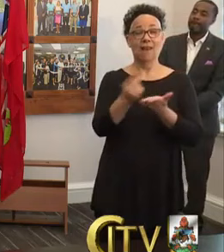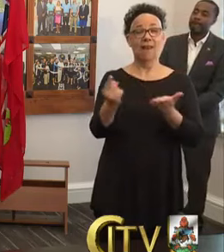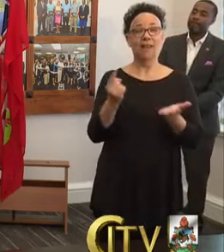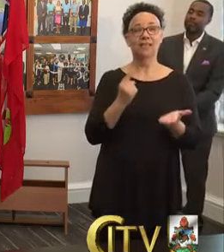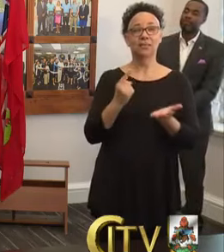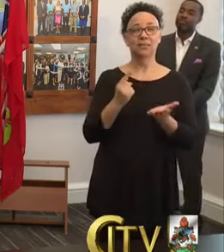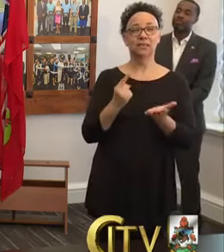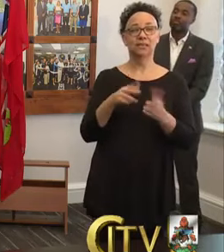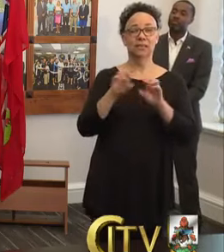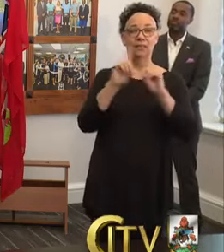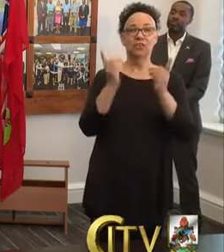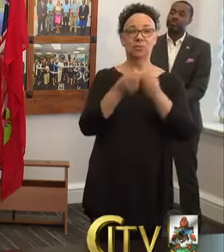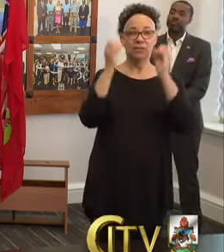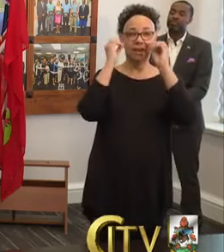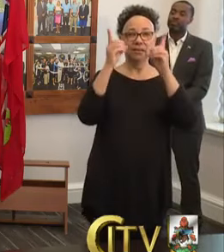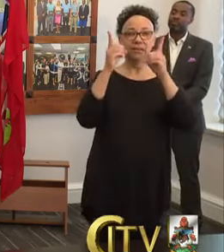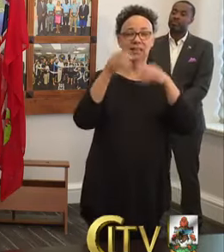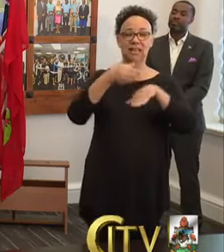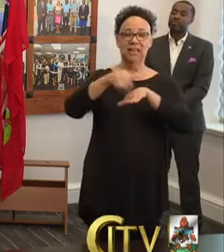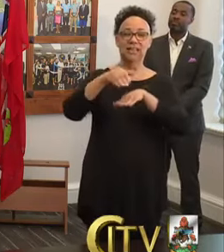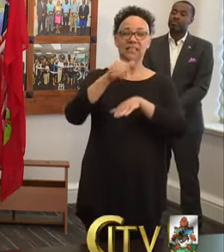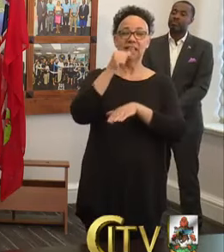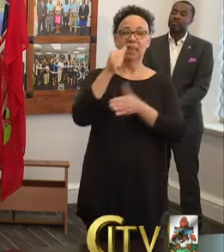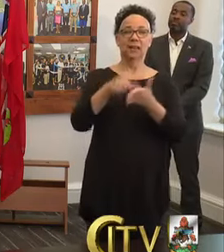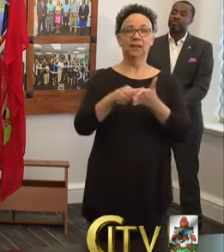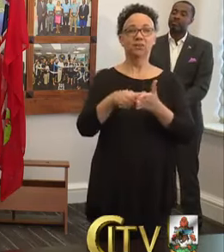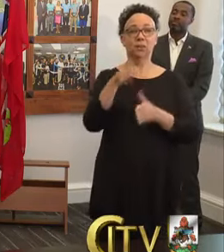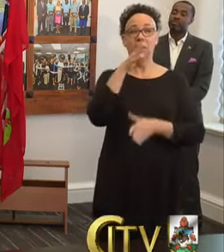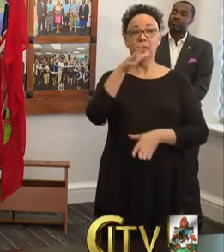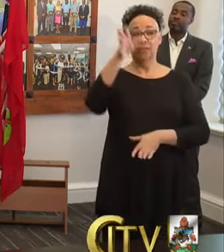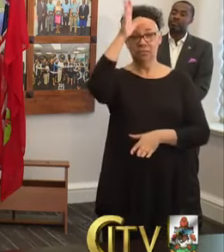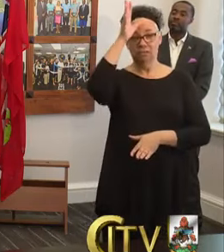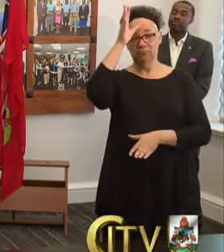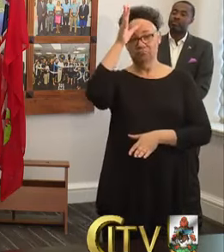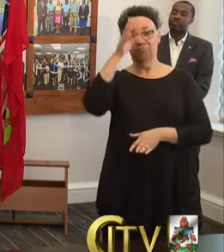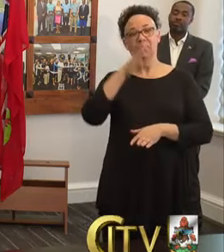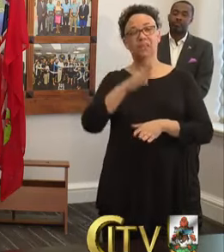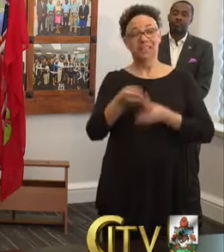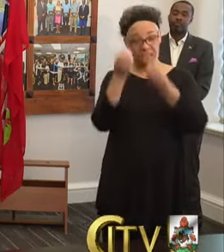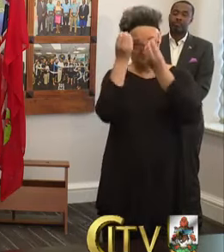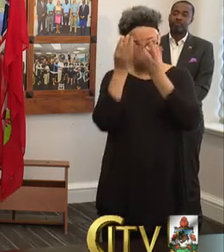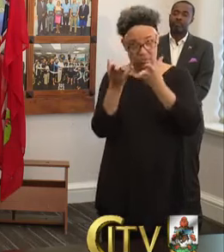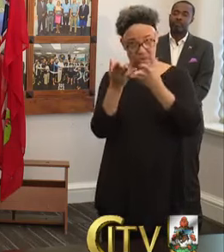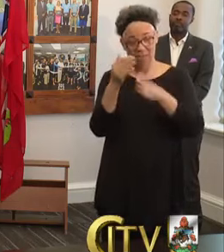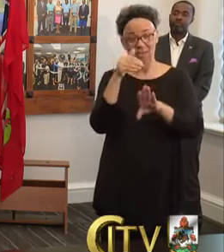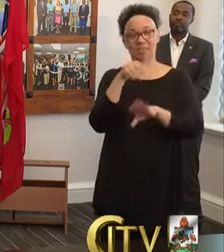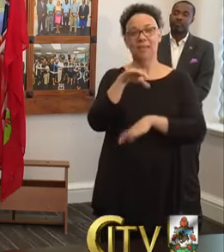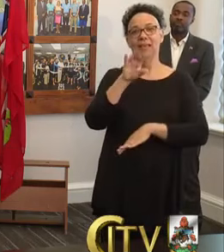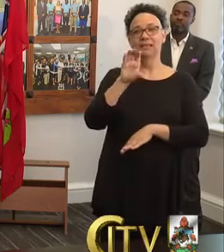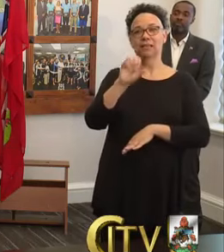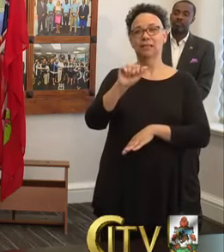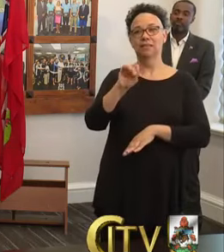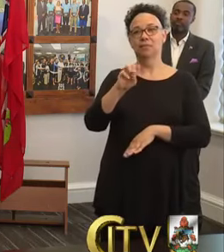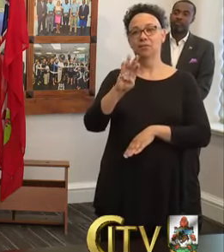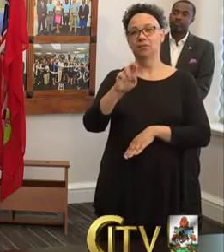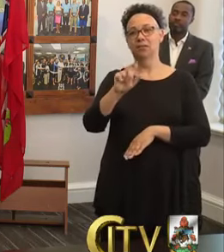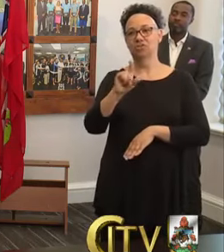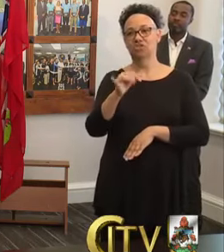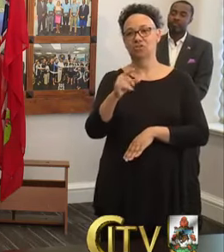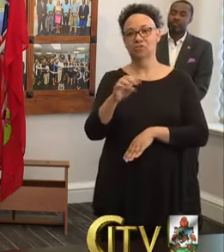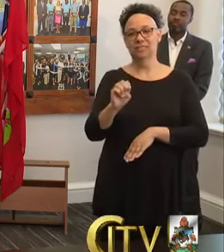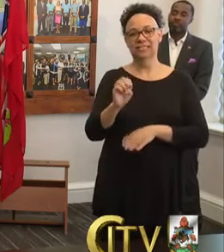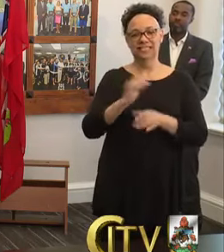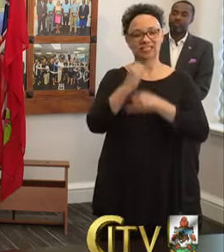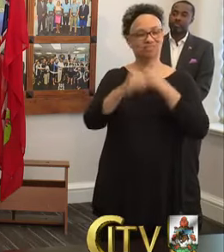the Department of Education sent the letter to parents via school principals informing them that Cambridge International has taken the decision not to run